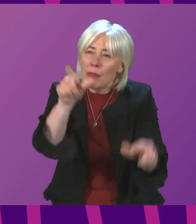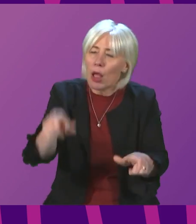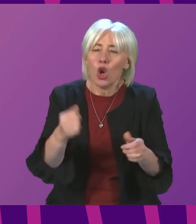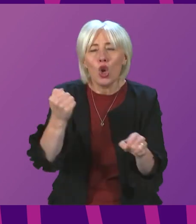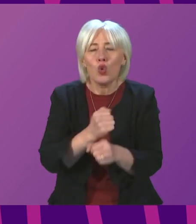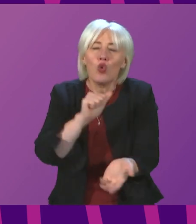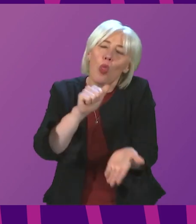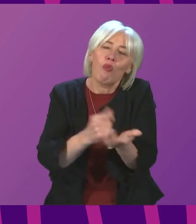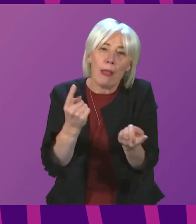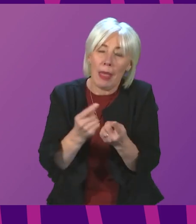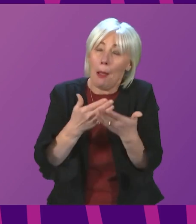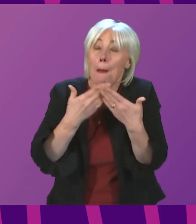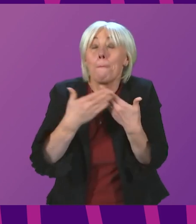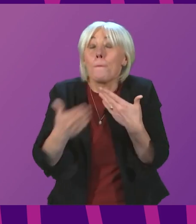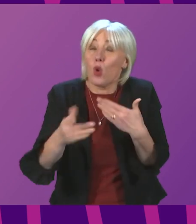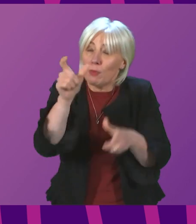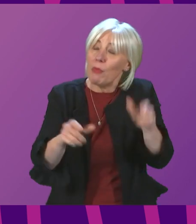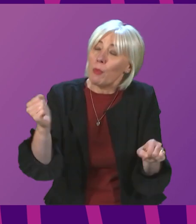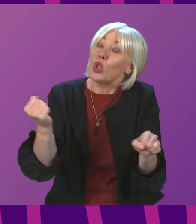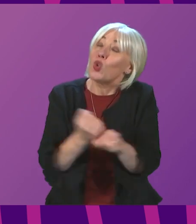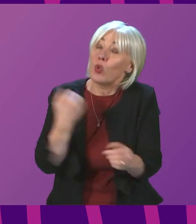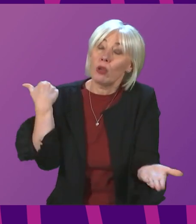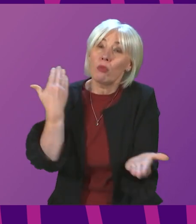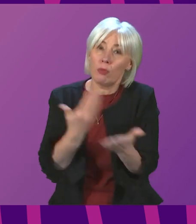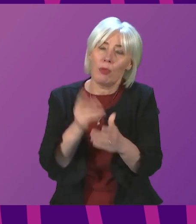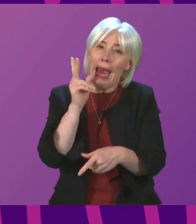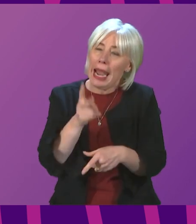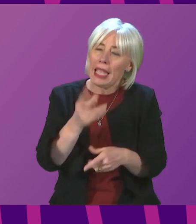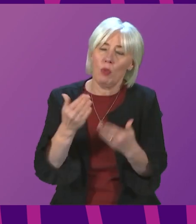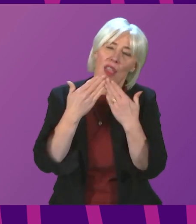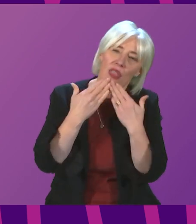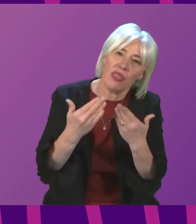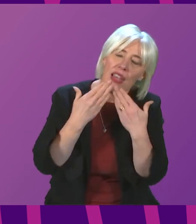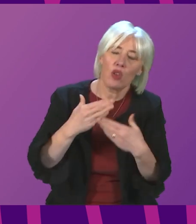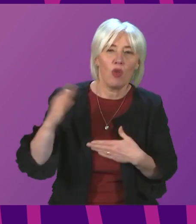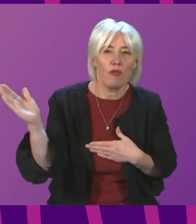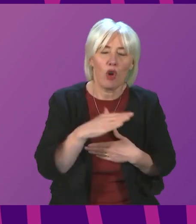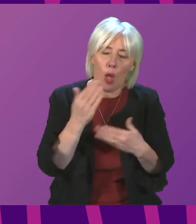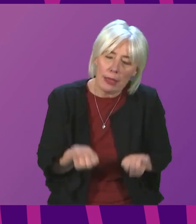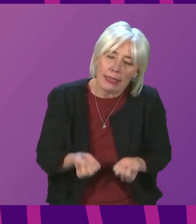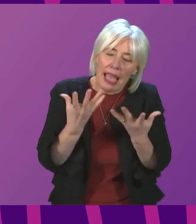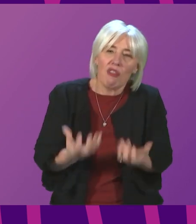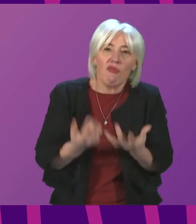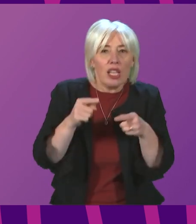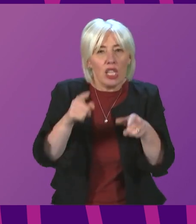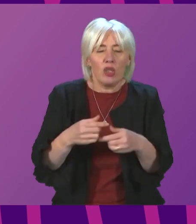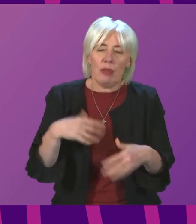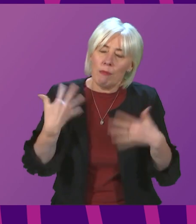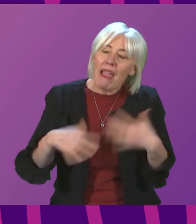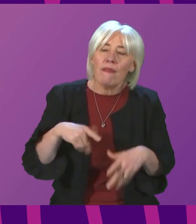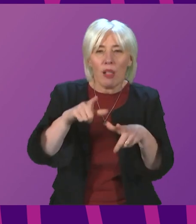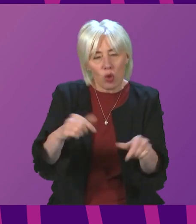majority have been doing throughout. And again, take the opportunity to thank everybody for all of the sacrifices that have very painfully been made.